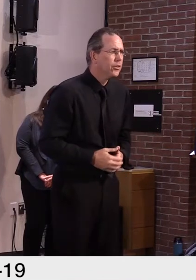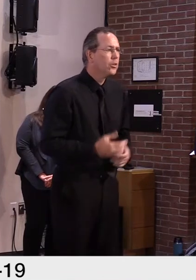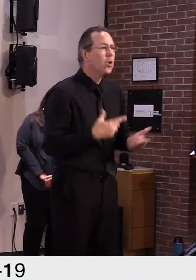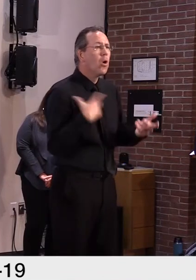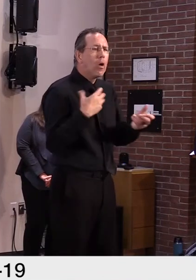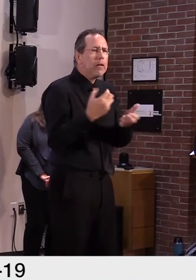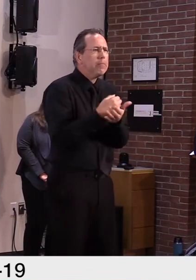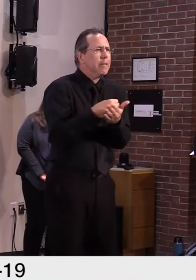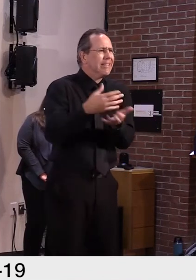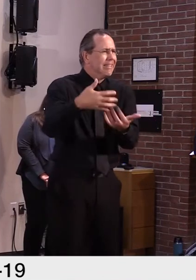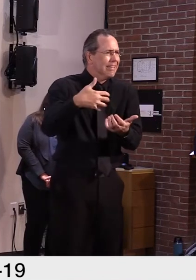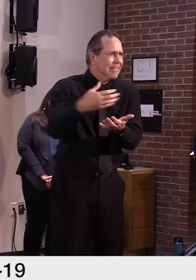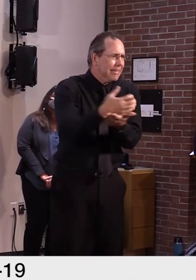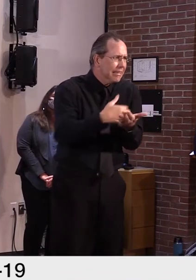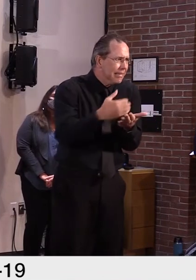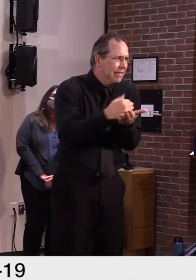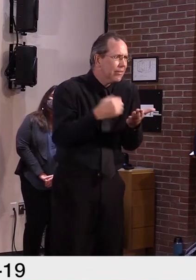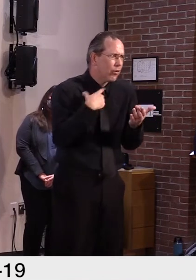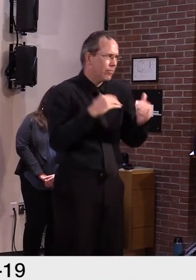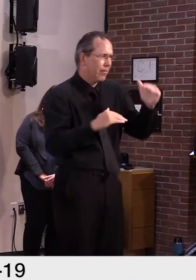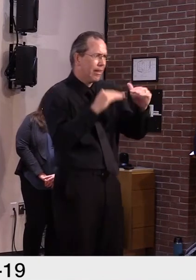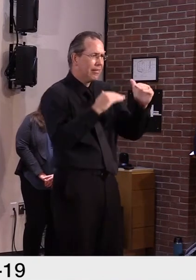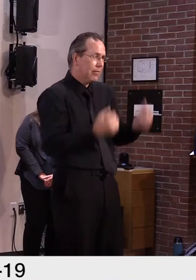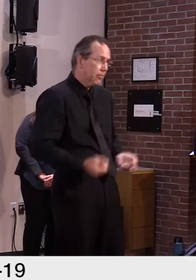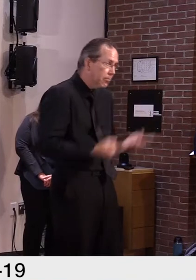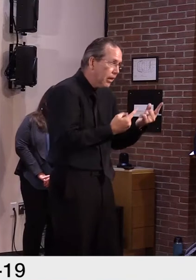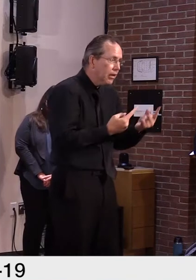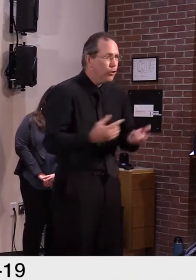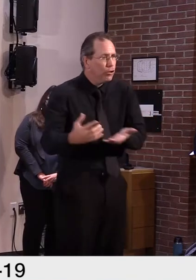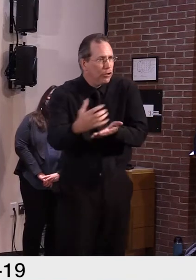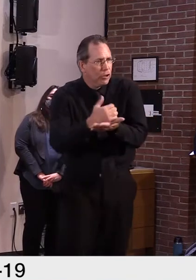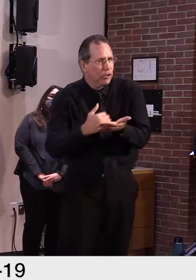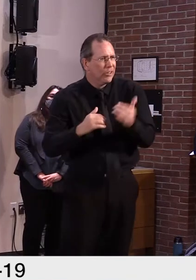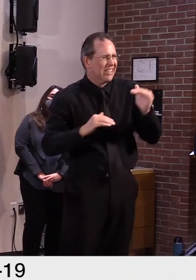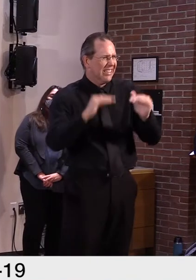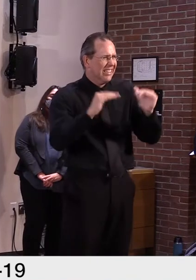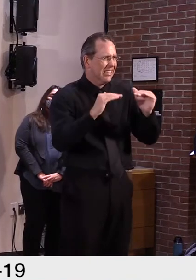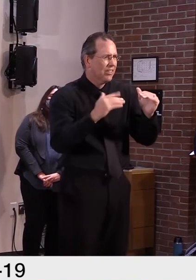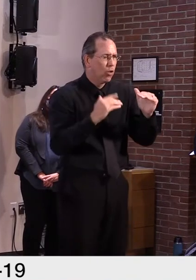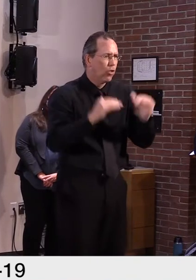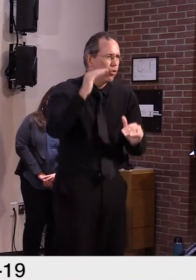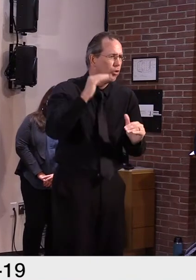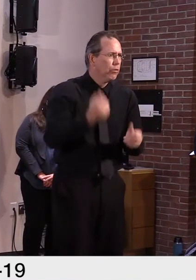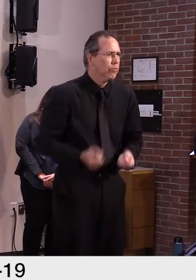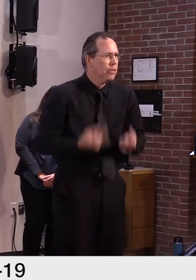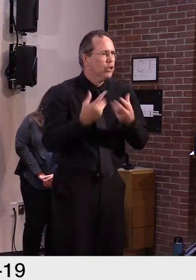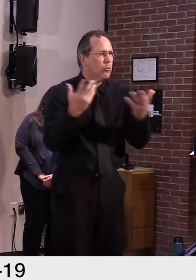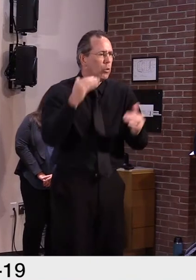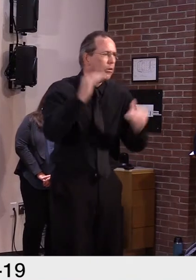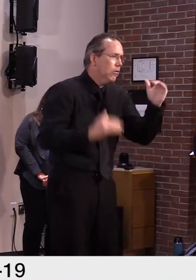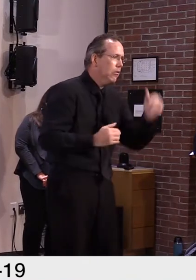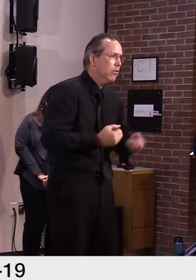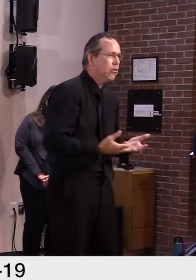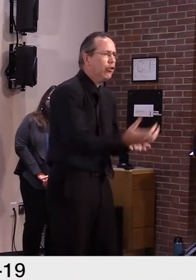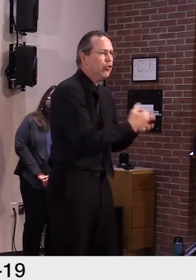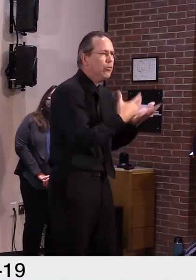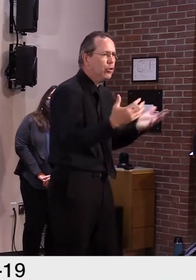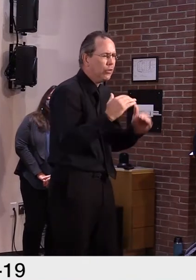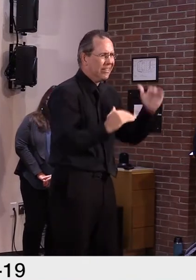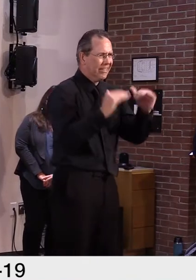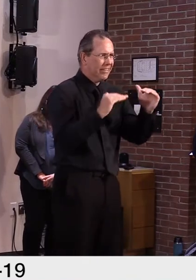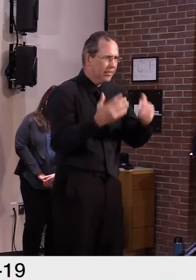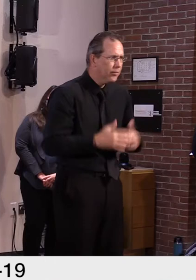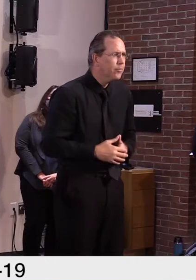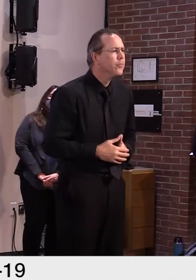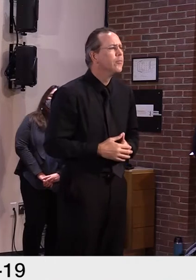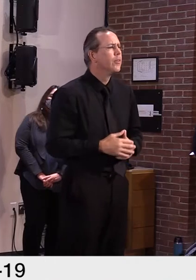Are you satisfied with the amount of money that is going to go to help the hospitality industry? Well, I